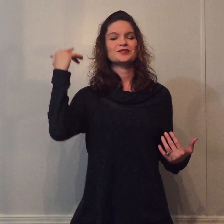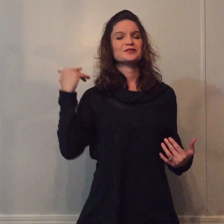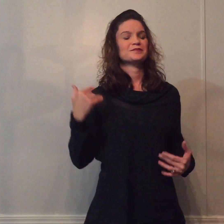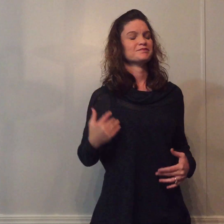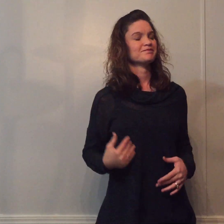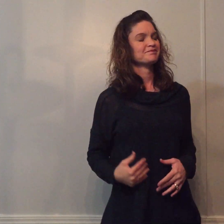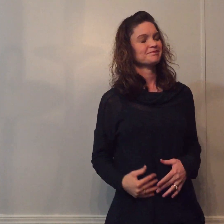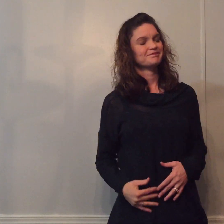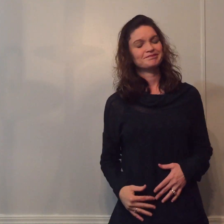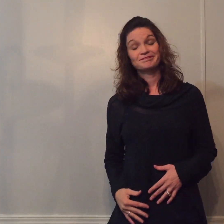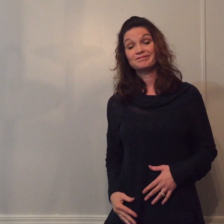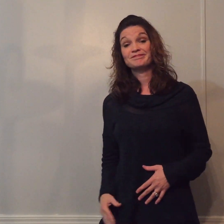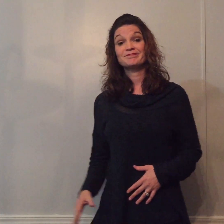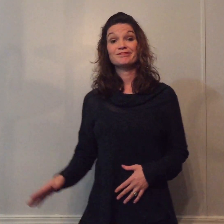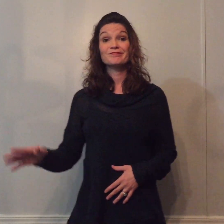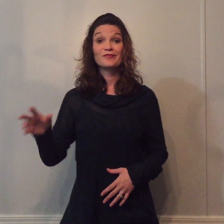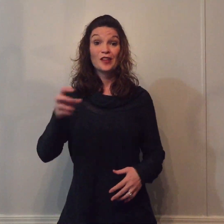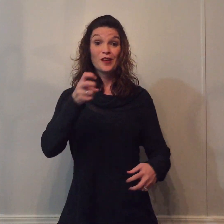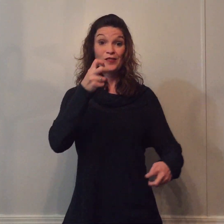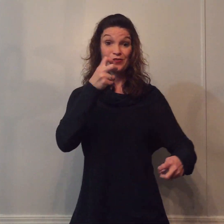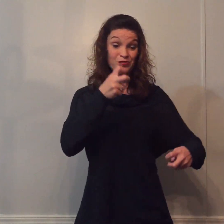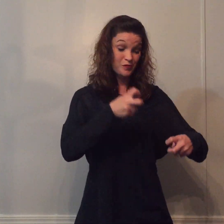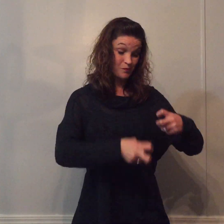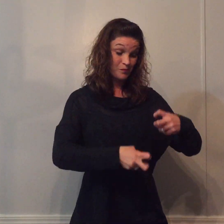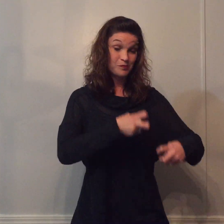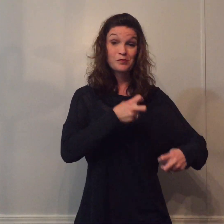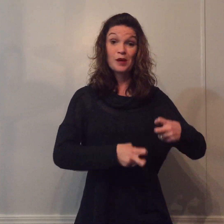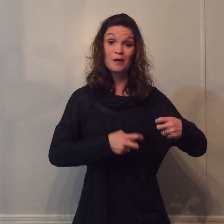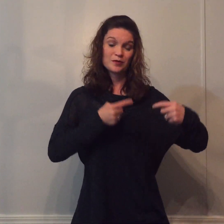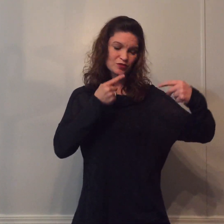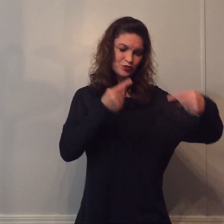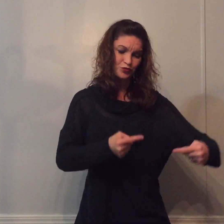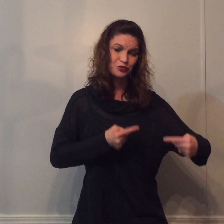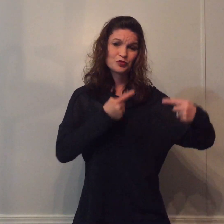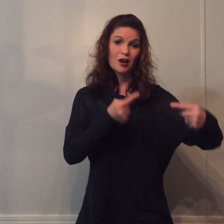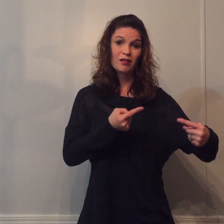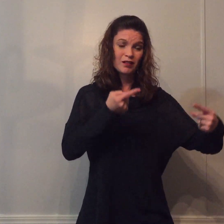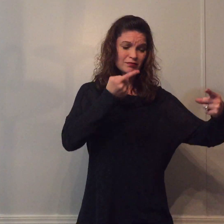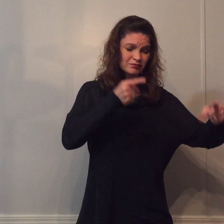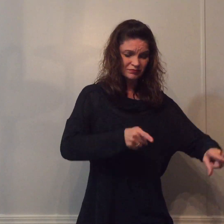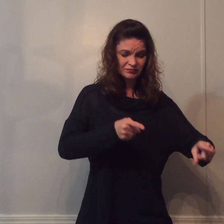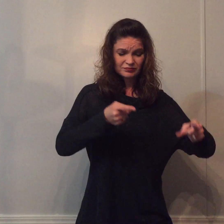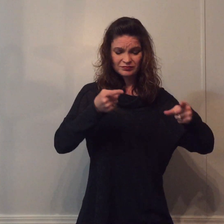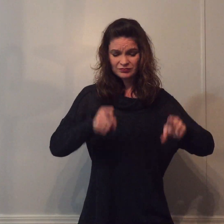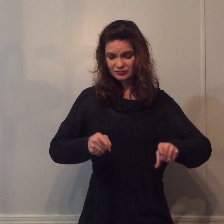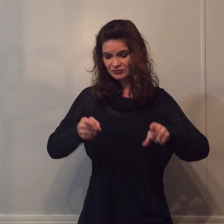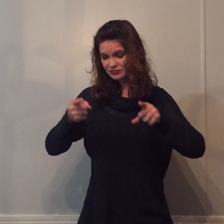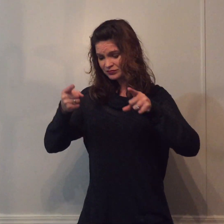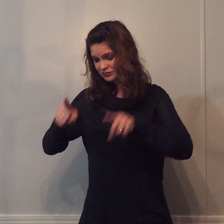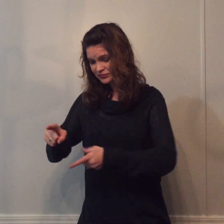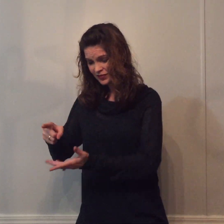And why should the shadows come?